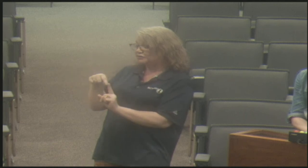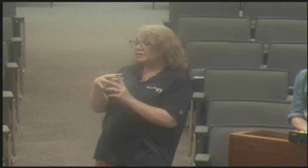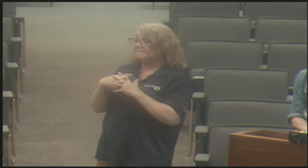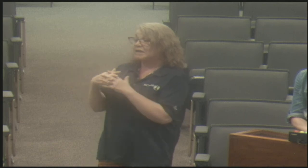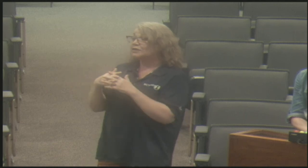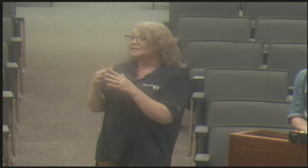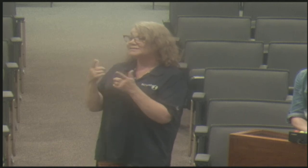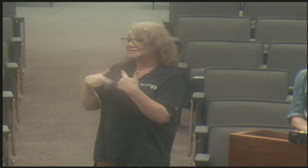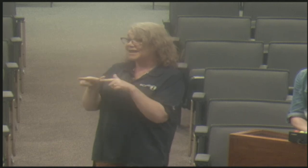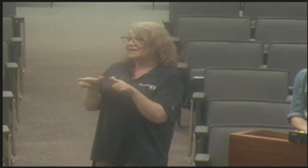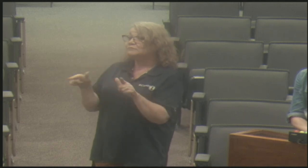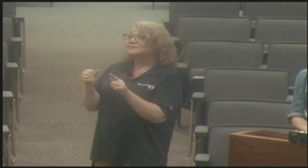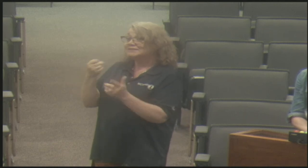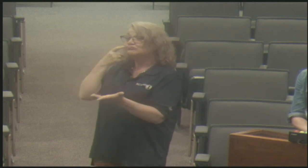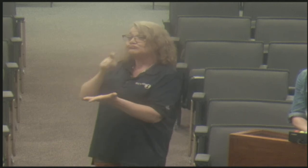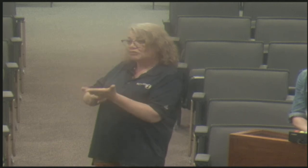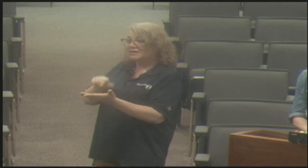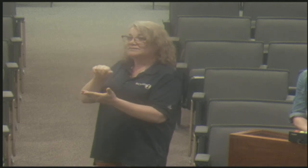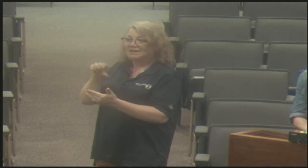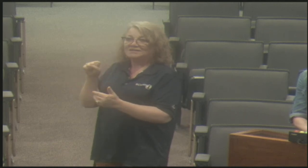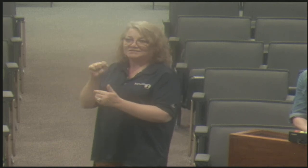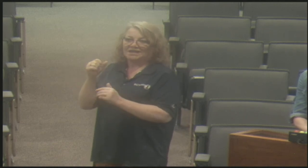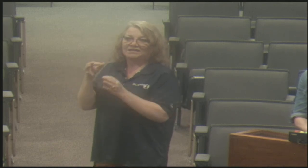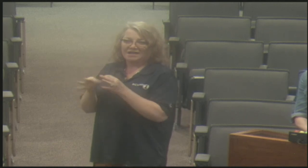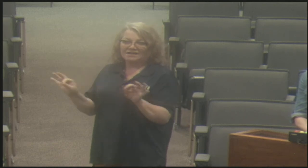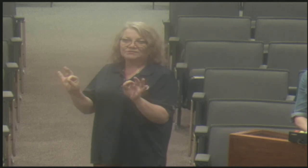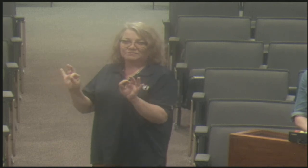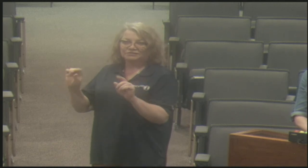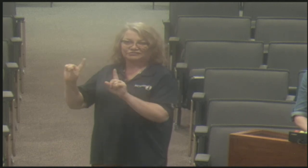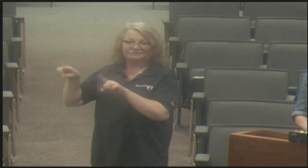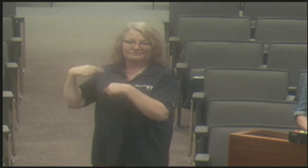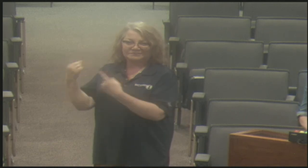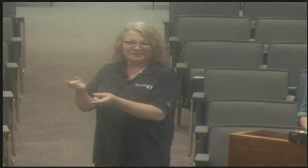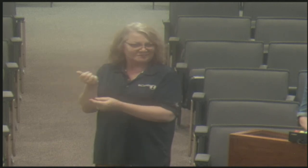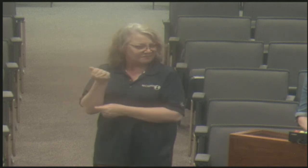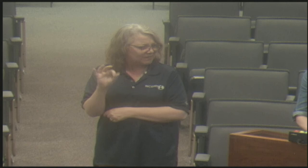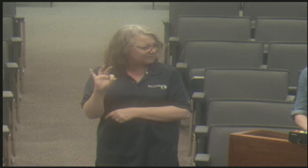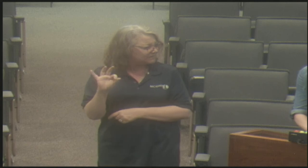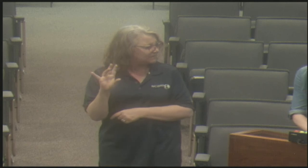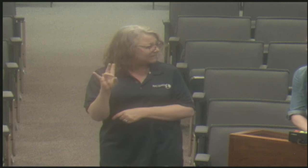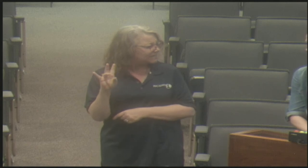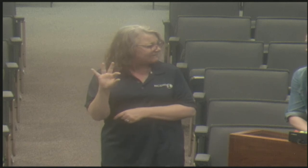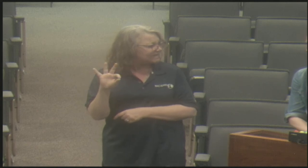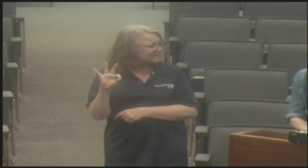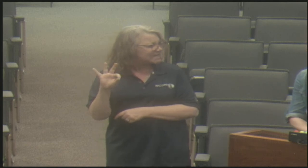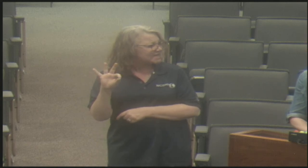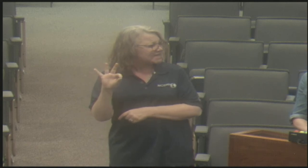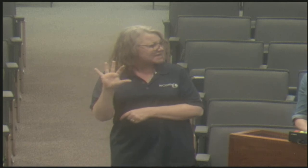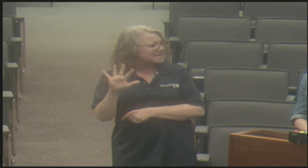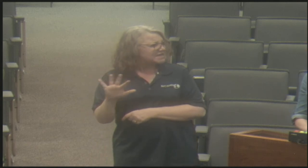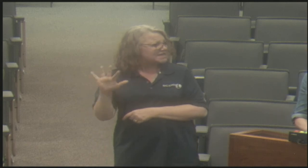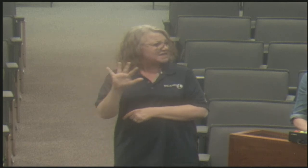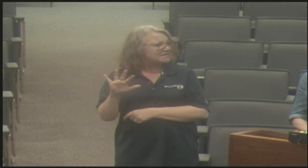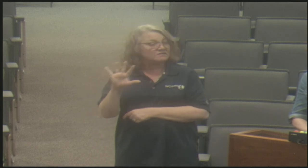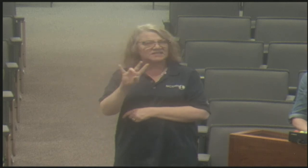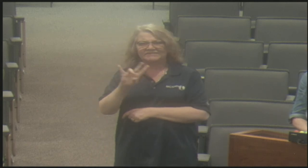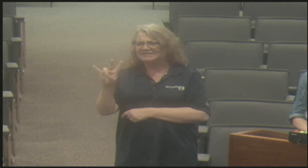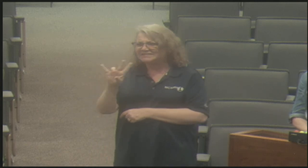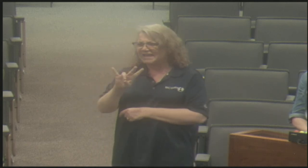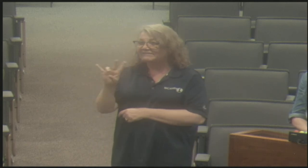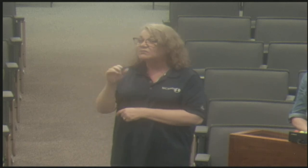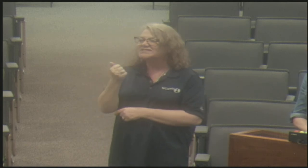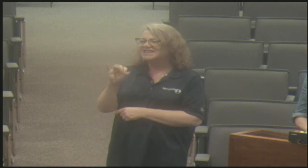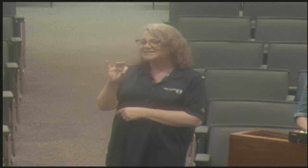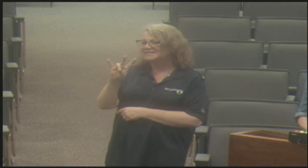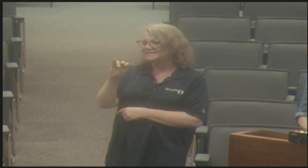using that language. Um, in regards to American Sign Language, American Sign Language was recognized as a language